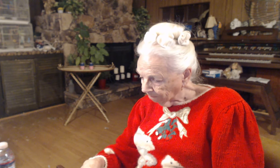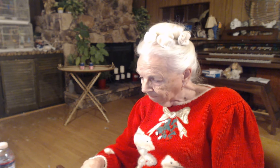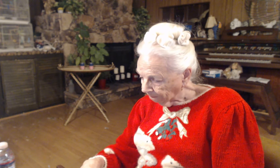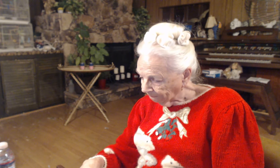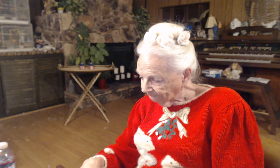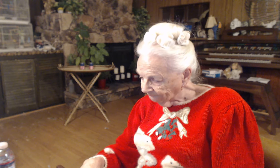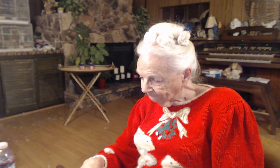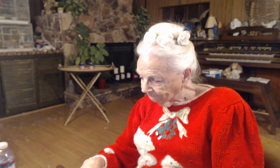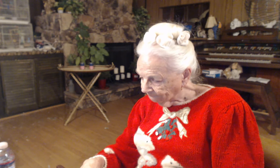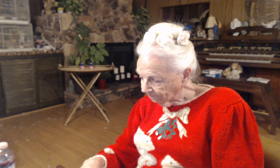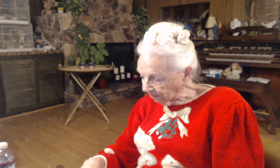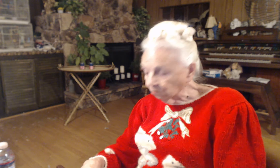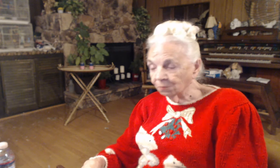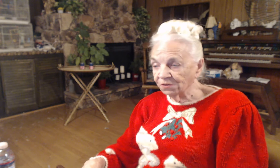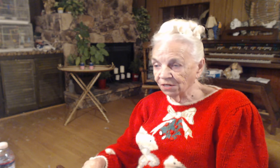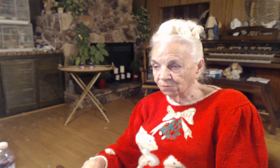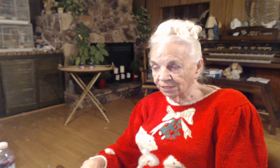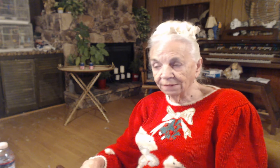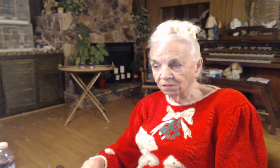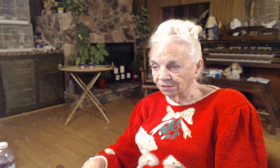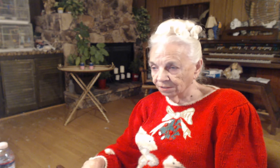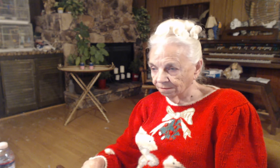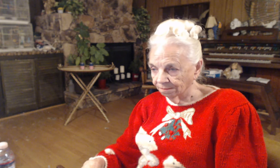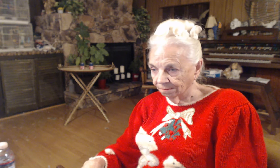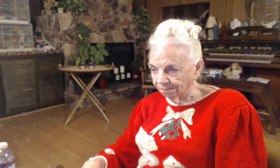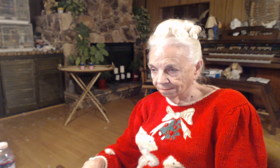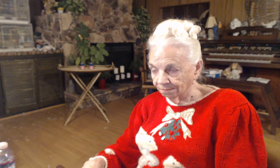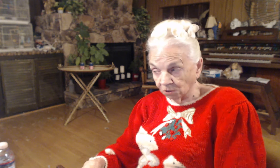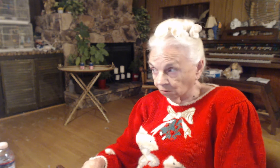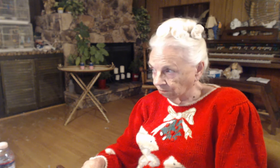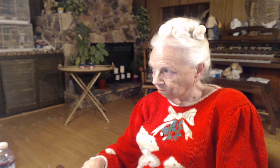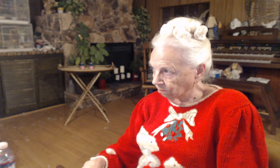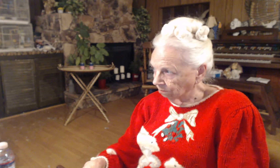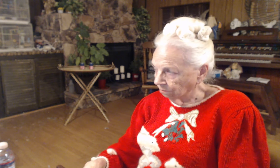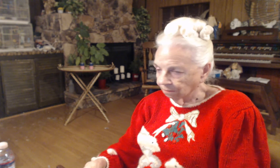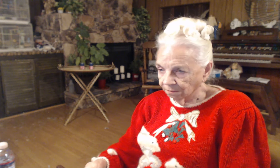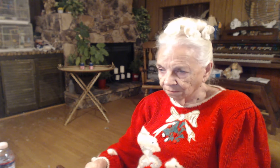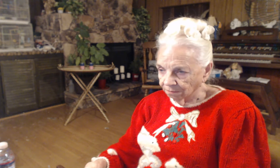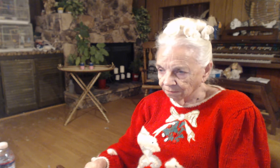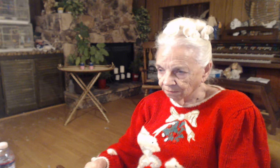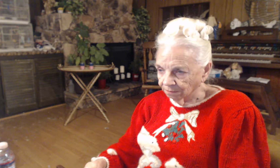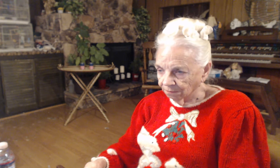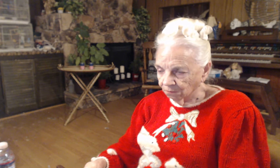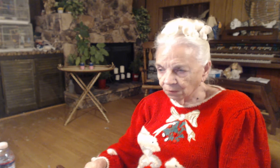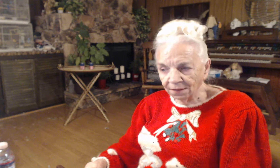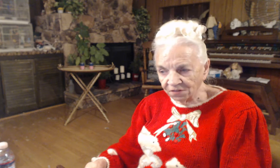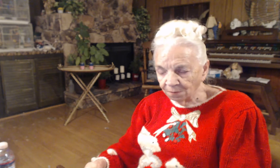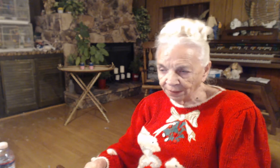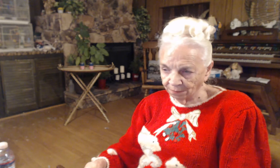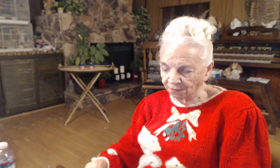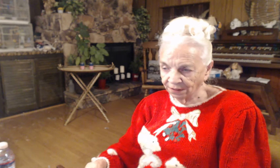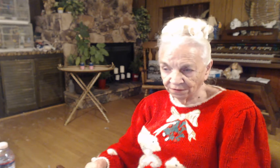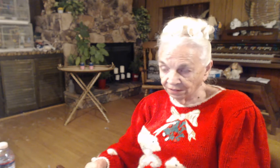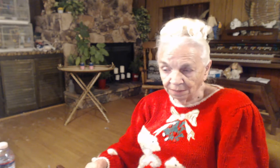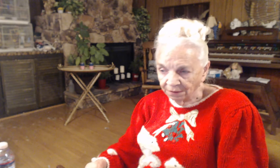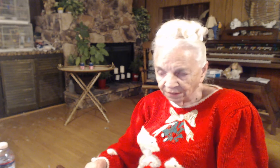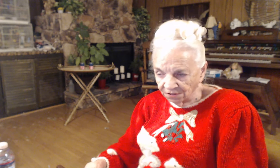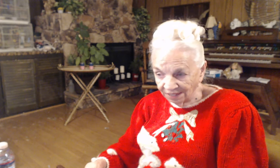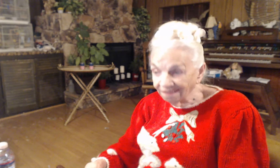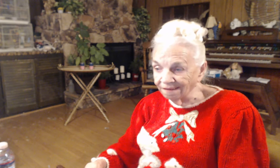And some are possessed with devils. So we have some people that the demon that's in them